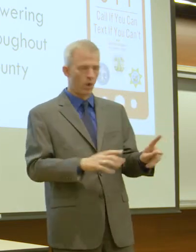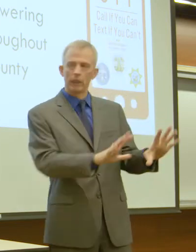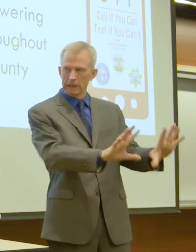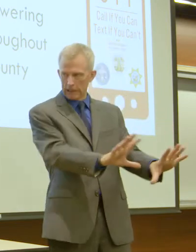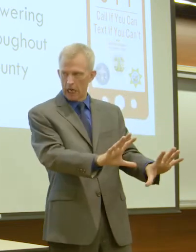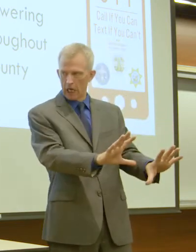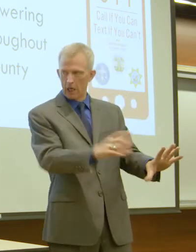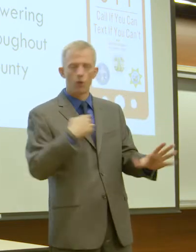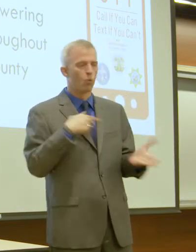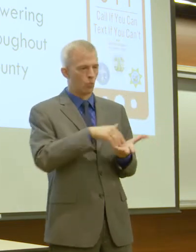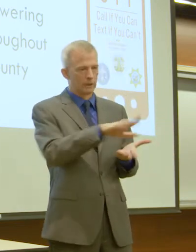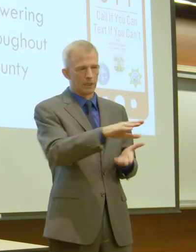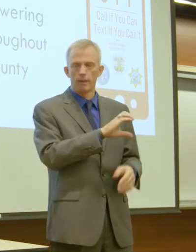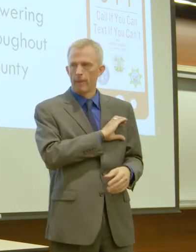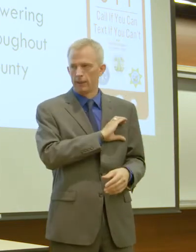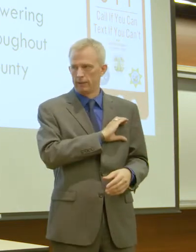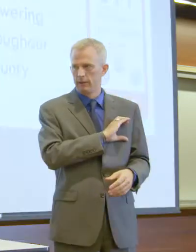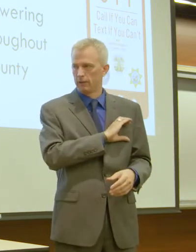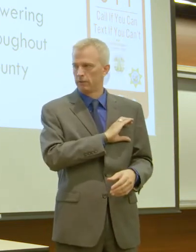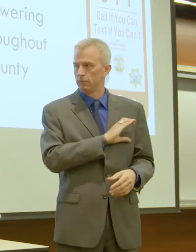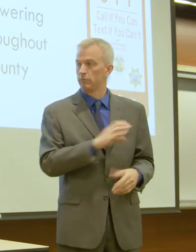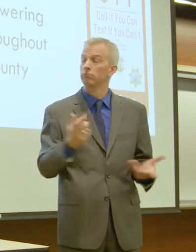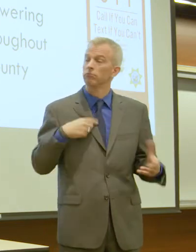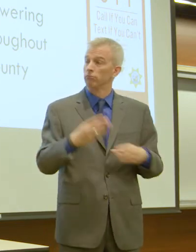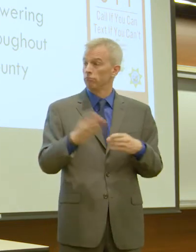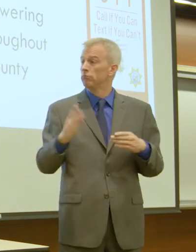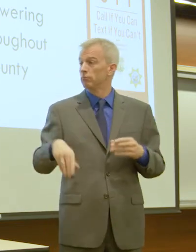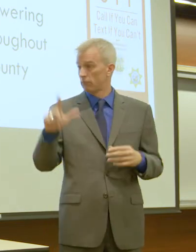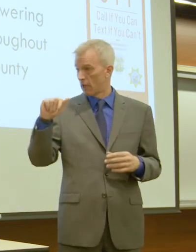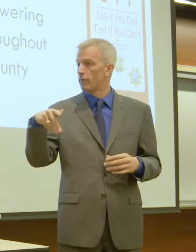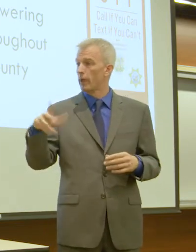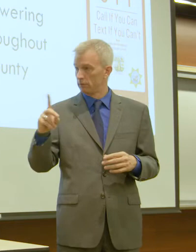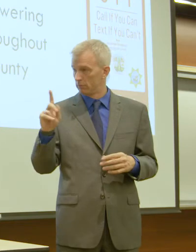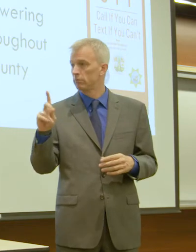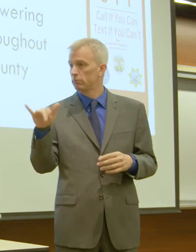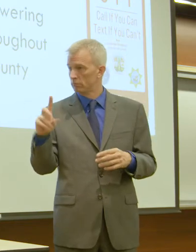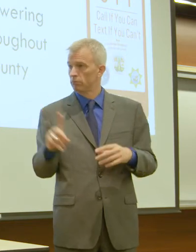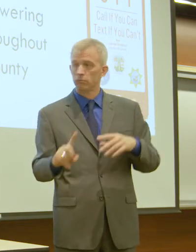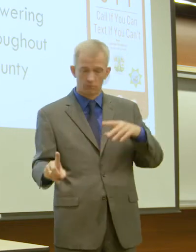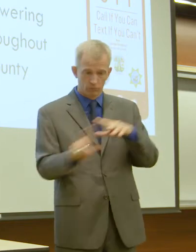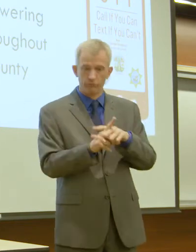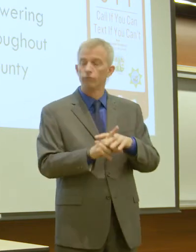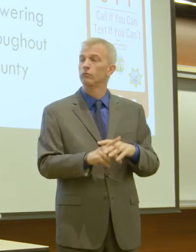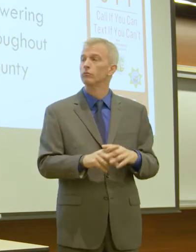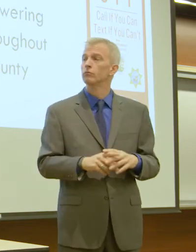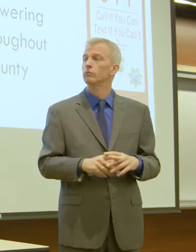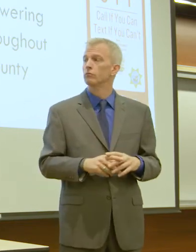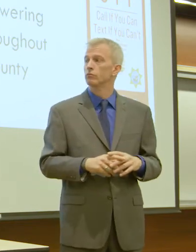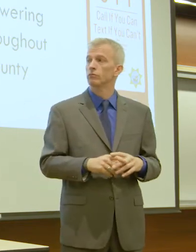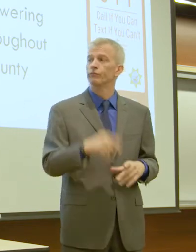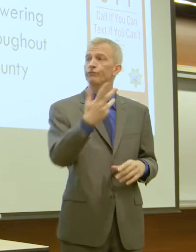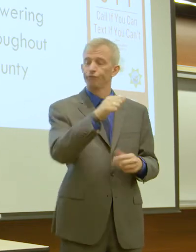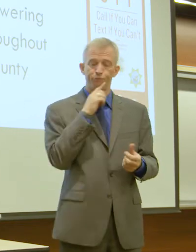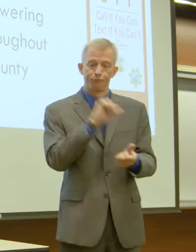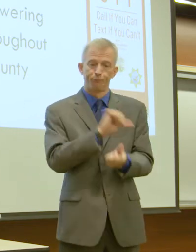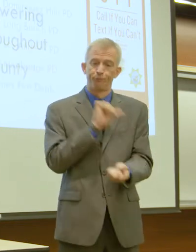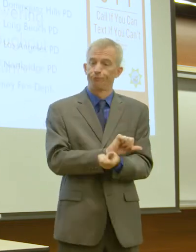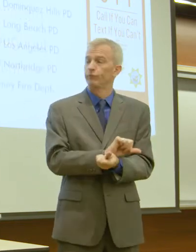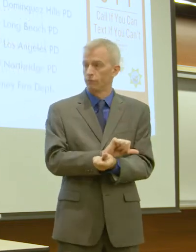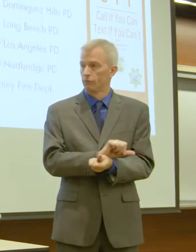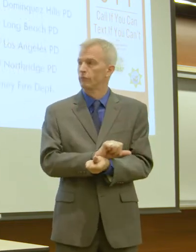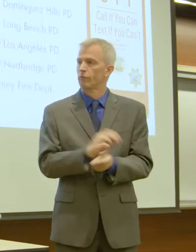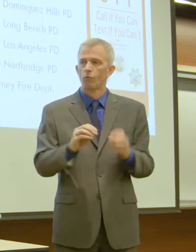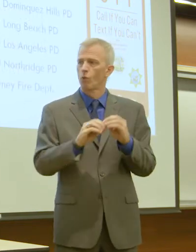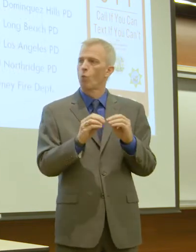are. We're sending the police. And we ended up, the LAPD came and took that domestic violence suspect into custody without incident.